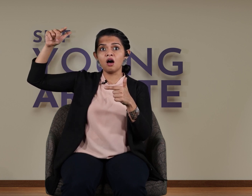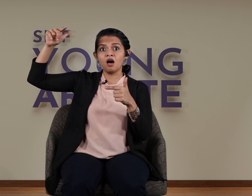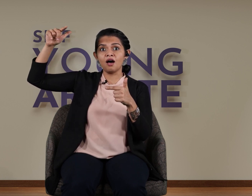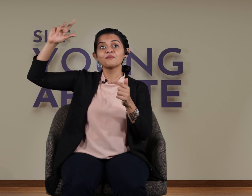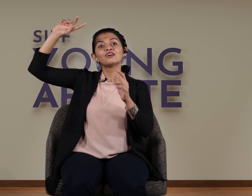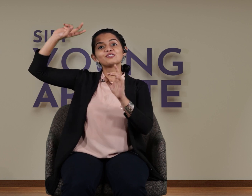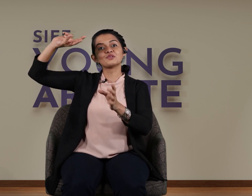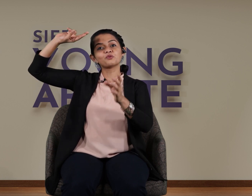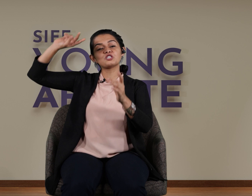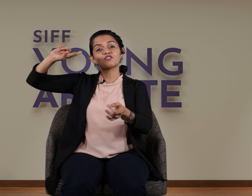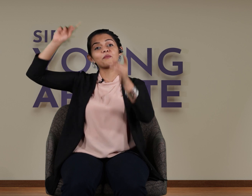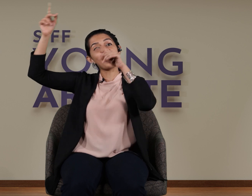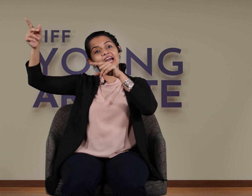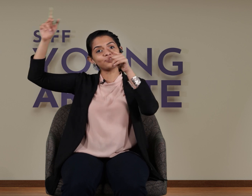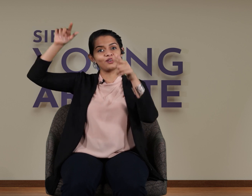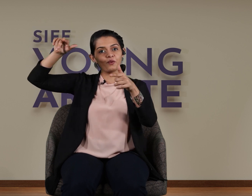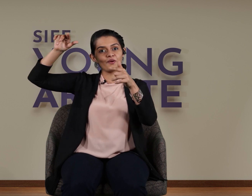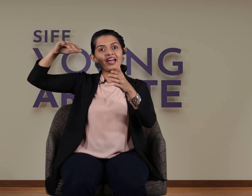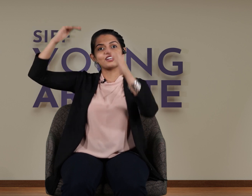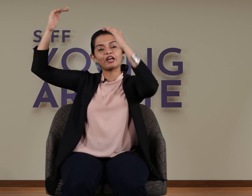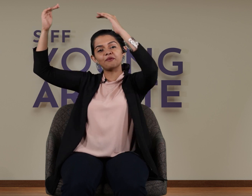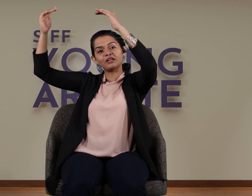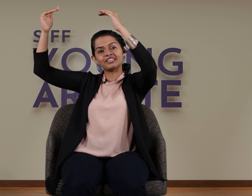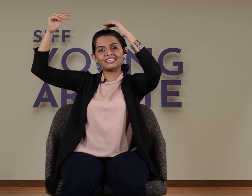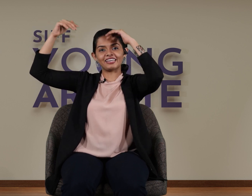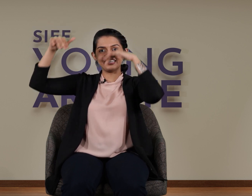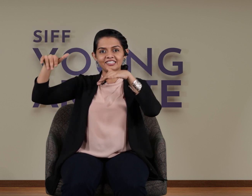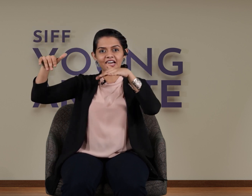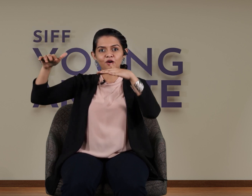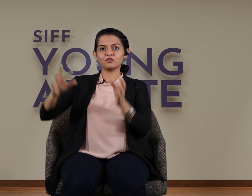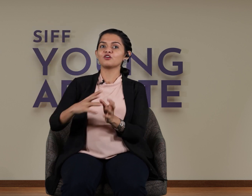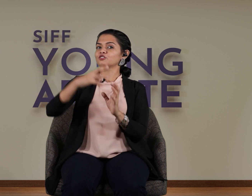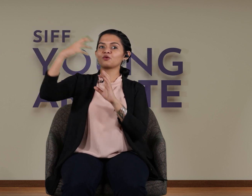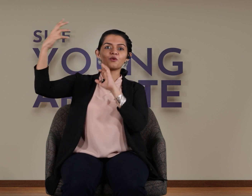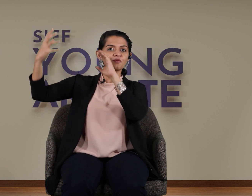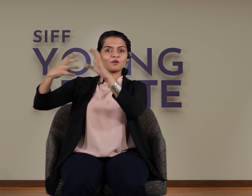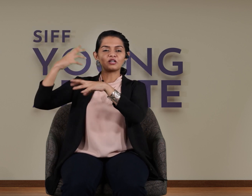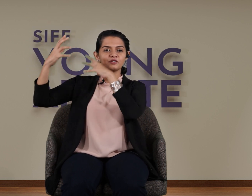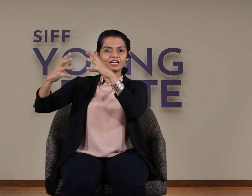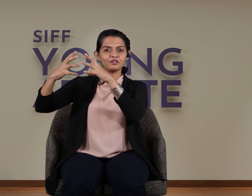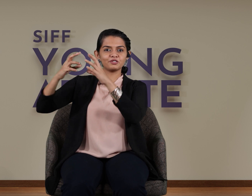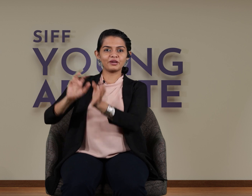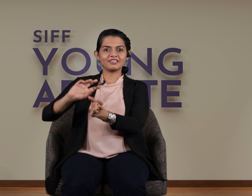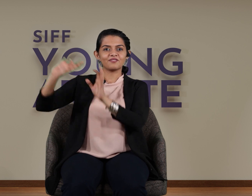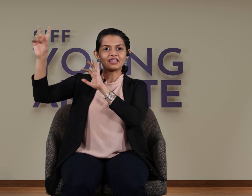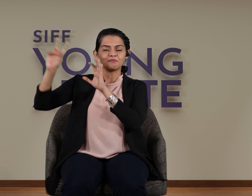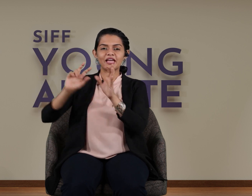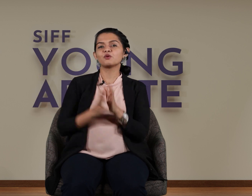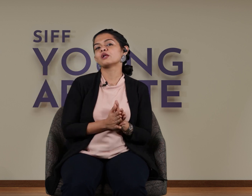yeah so switch from high to low and try and bring that technique down so once you get used to it that blend will